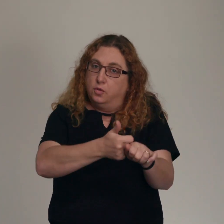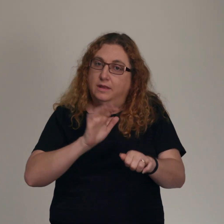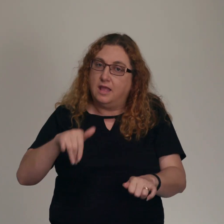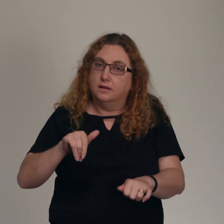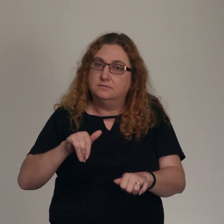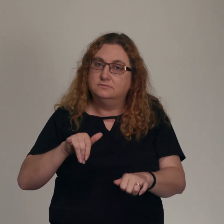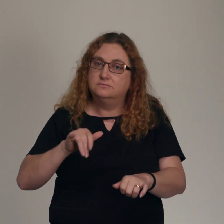intended.